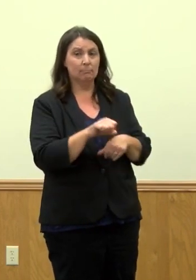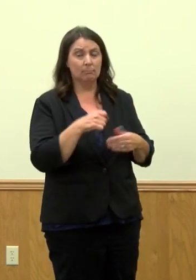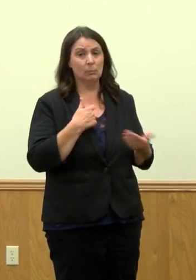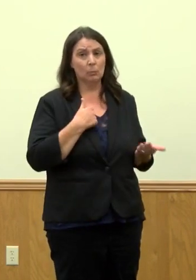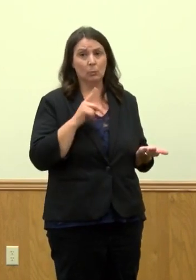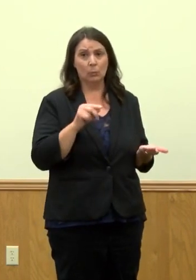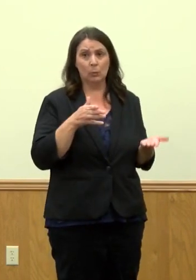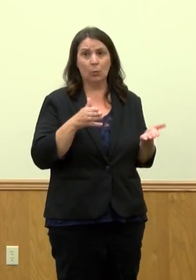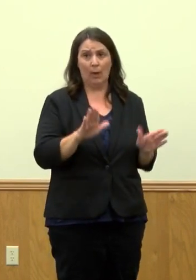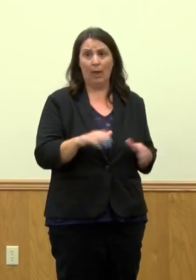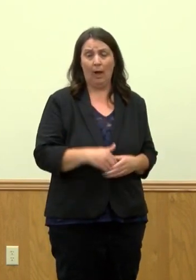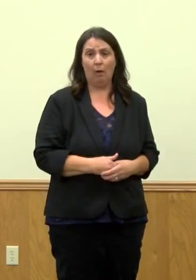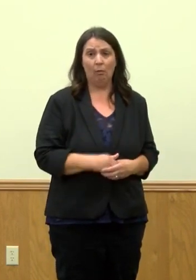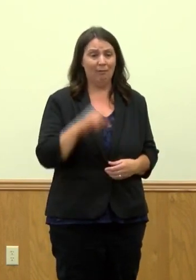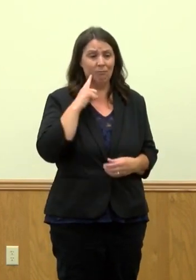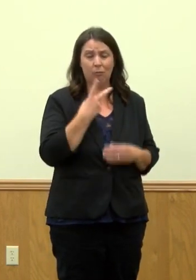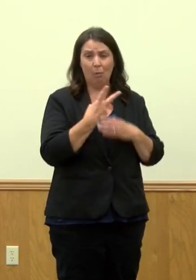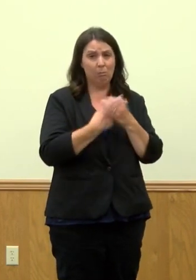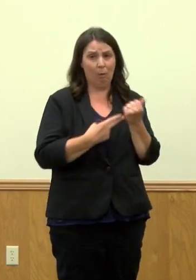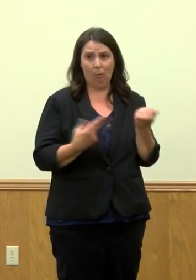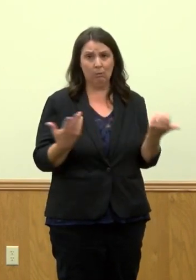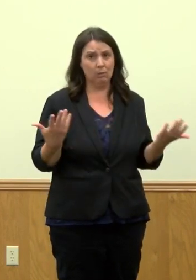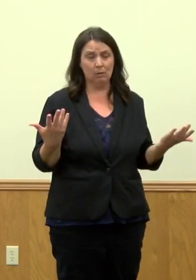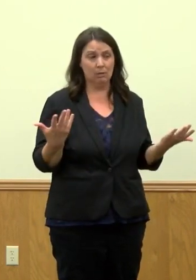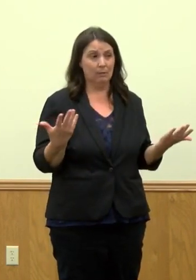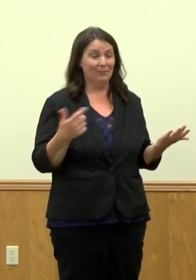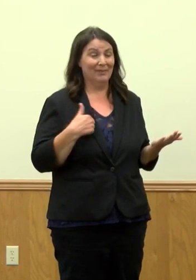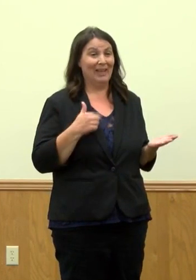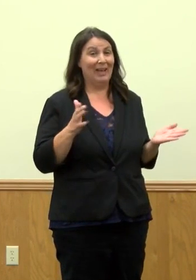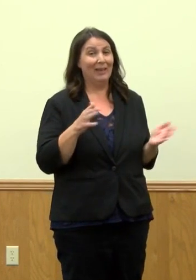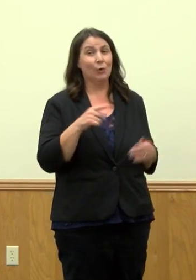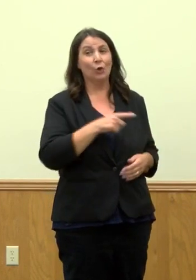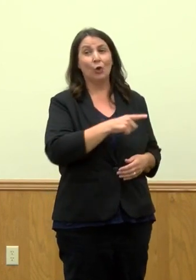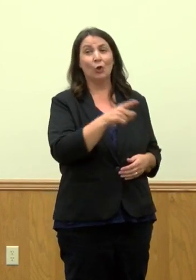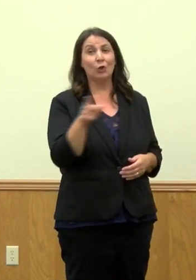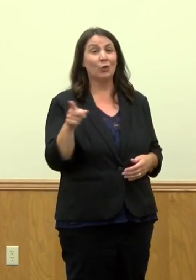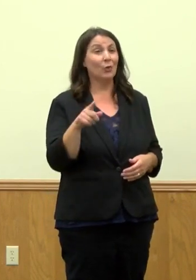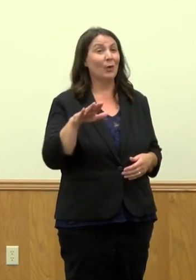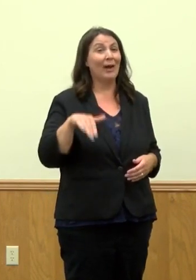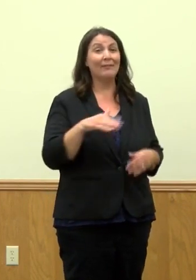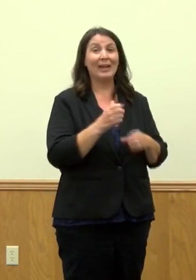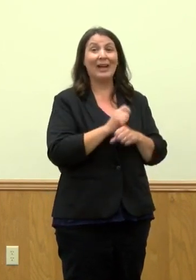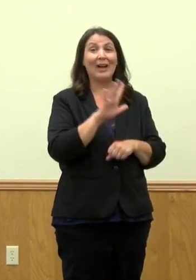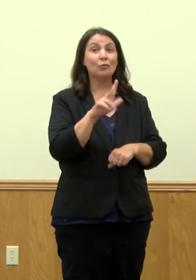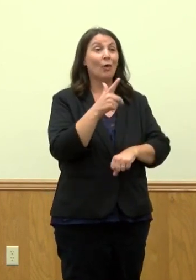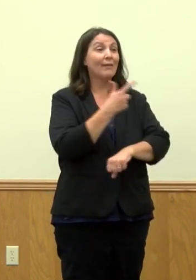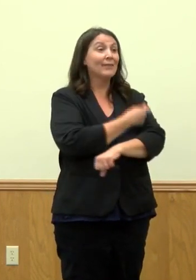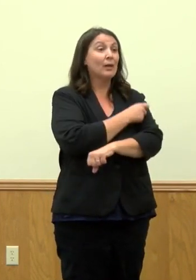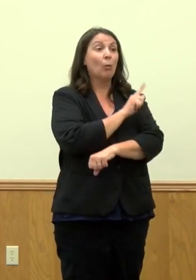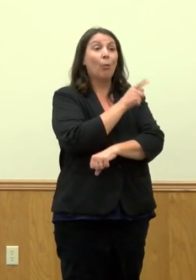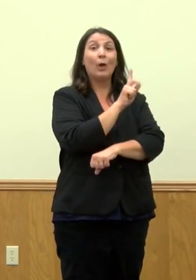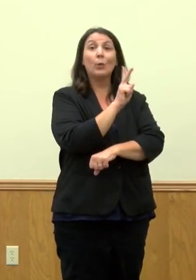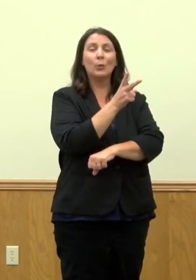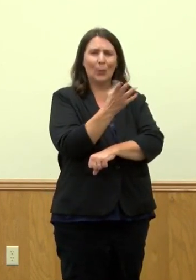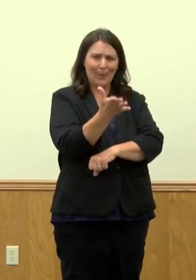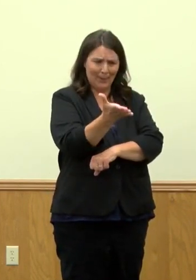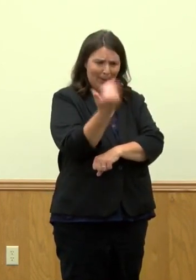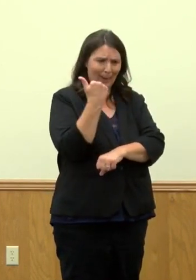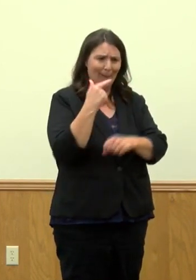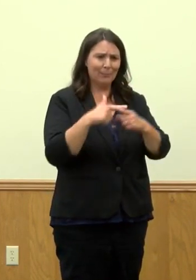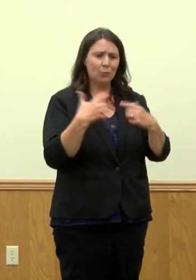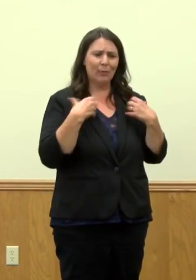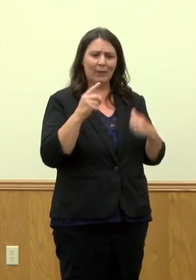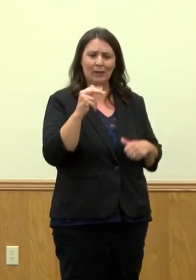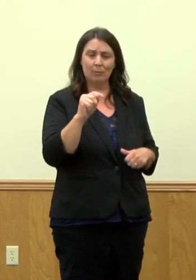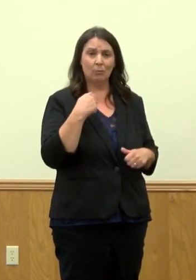appointments. But there is a walk-in, and I strongly encourage any individual that hasn't received their vaccination to come down to the health department. We